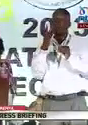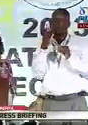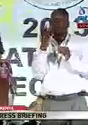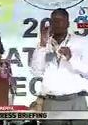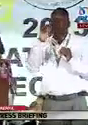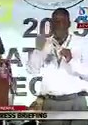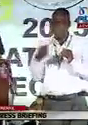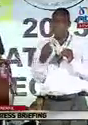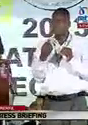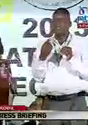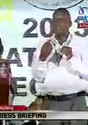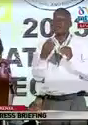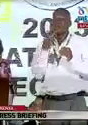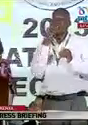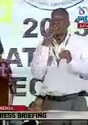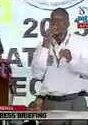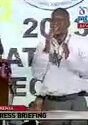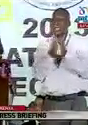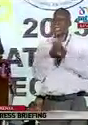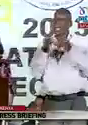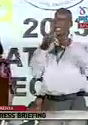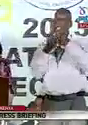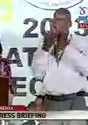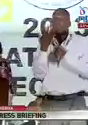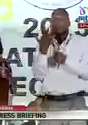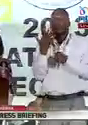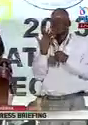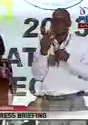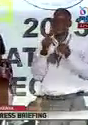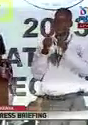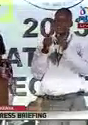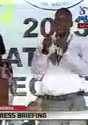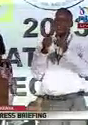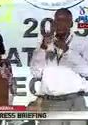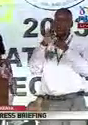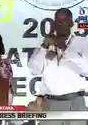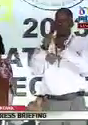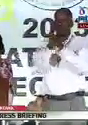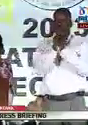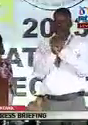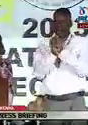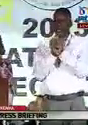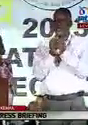,385, the total votes cast,